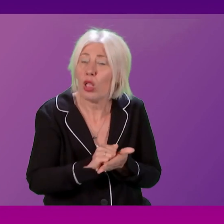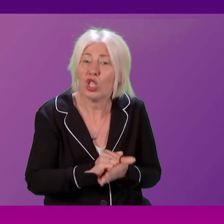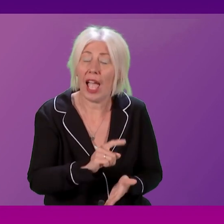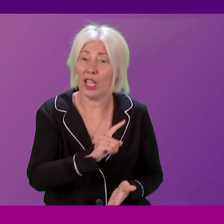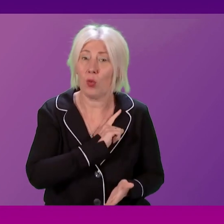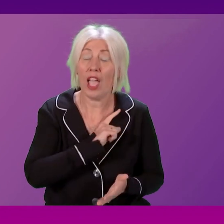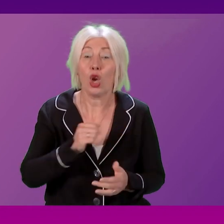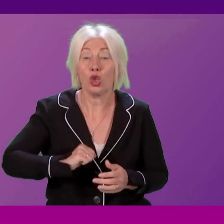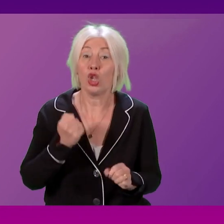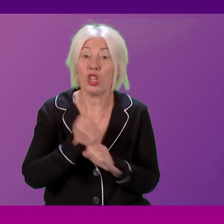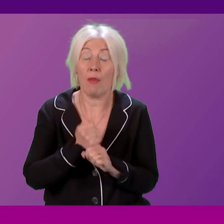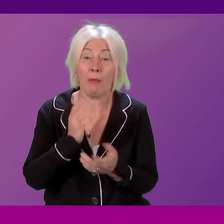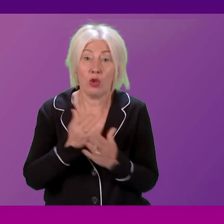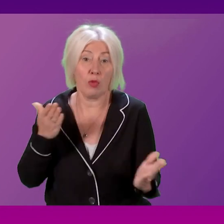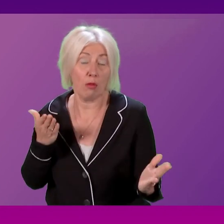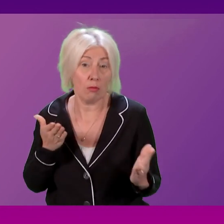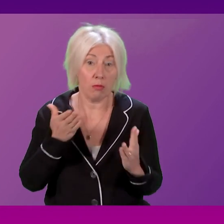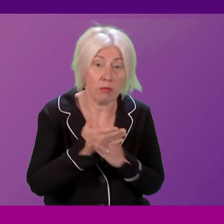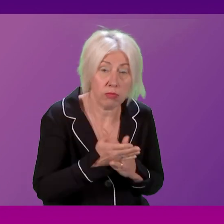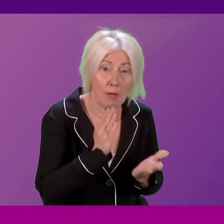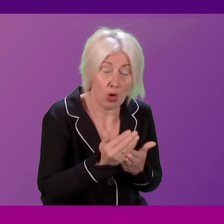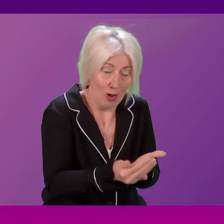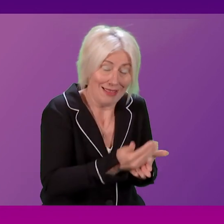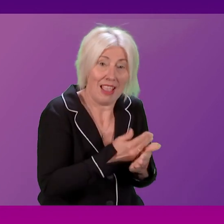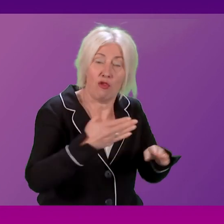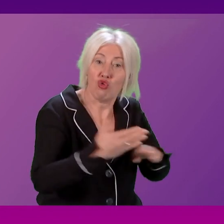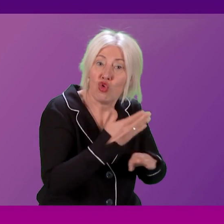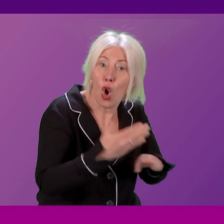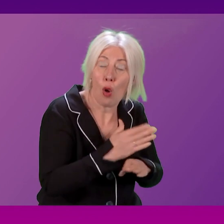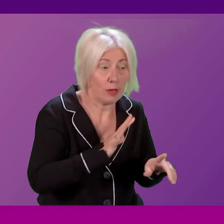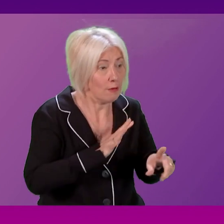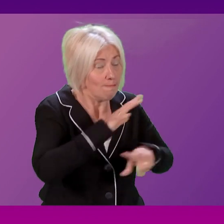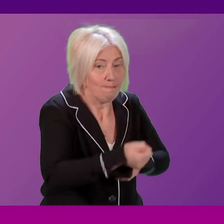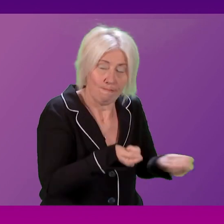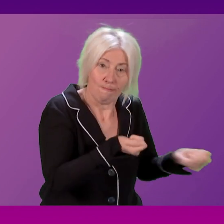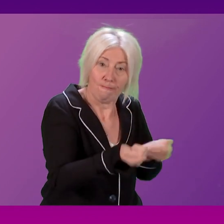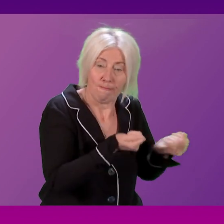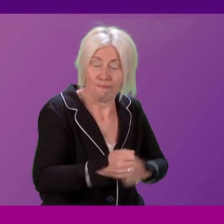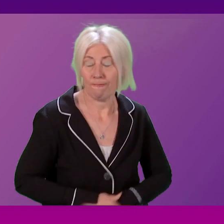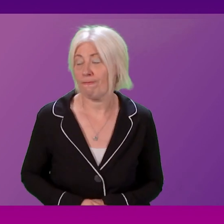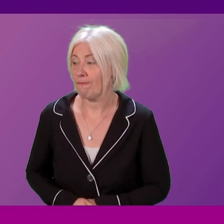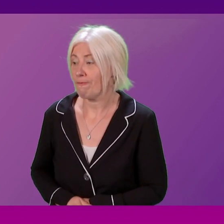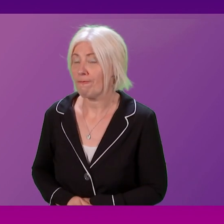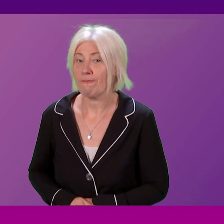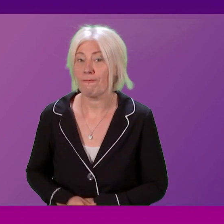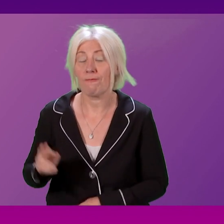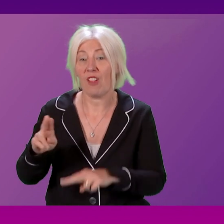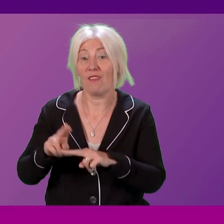for the fact that the Scottish Government did step in and made sure that we secured and saved hundreds of jobs and end for things. Faisal Chowdhury.